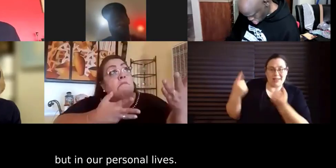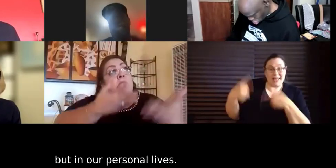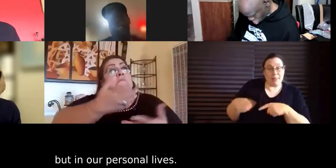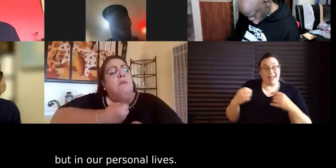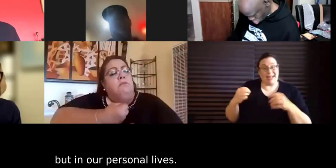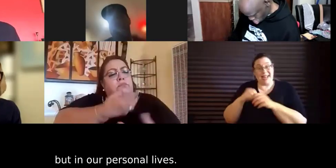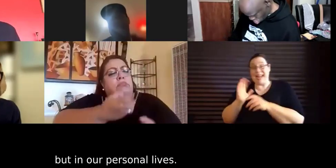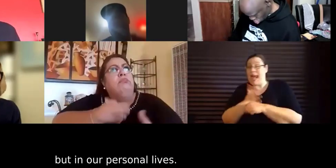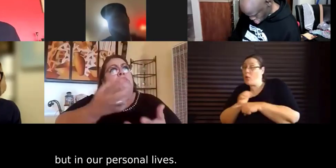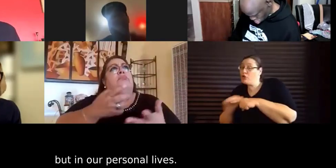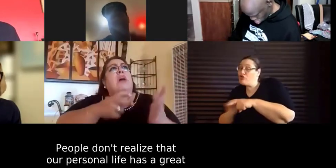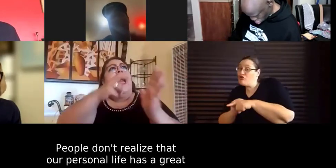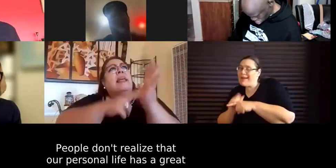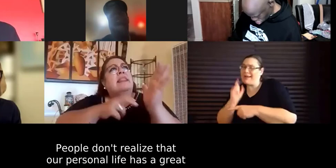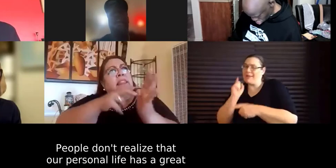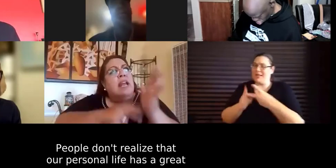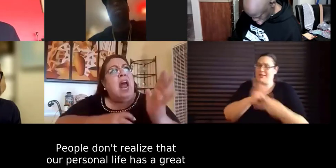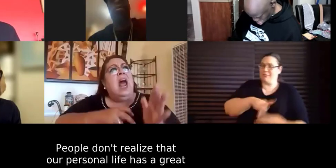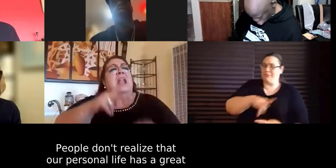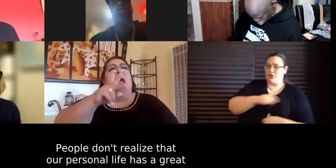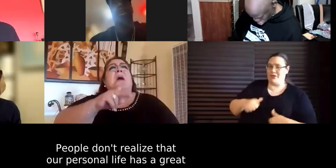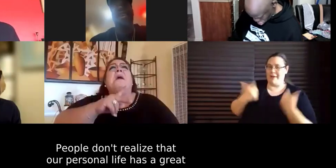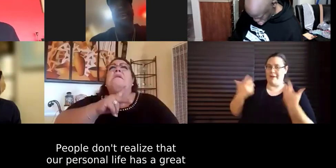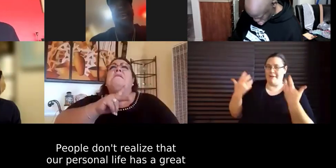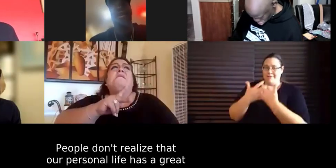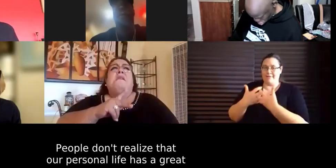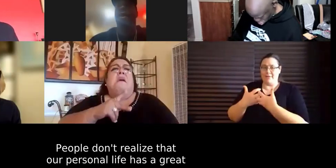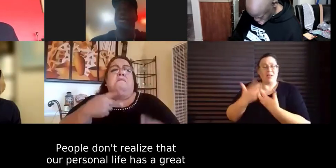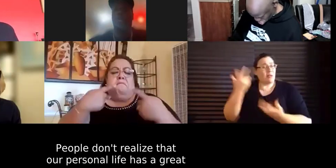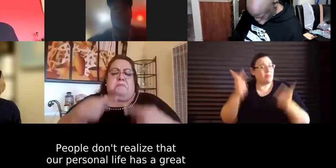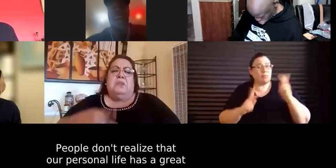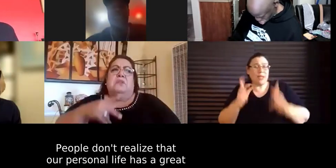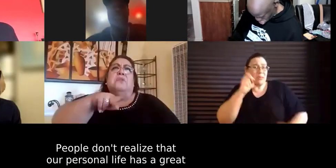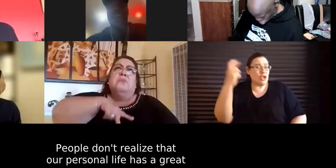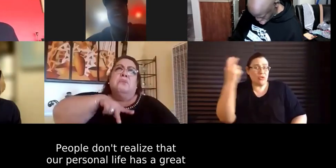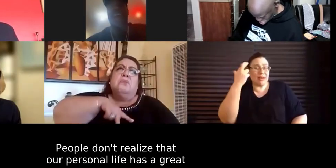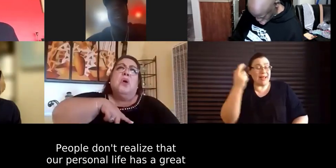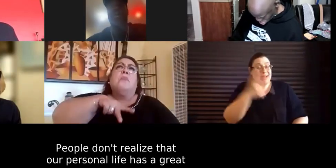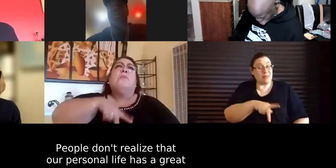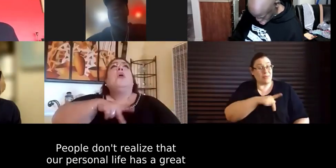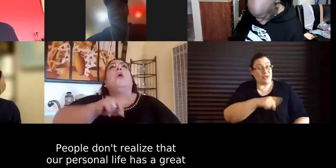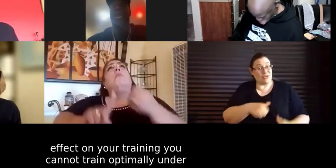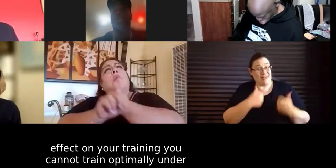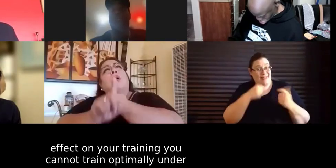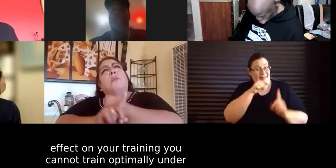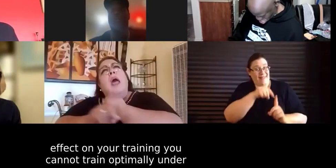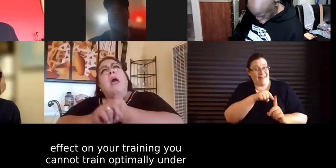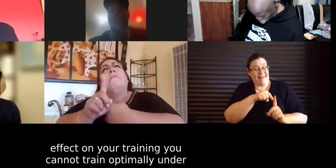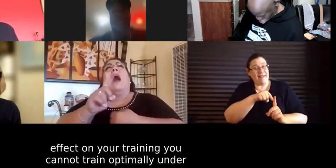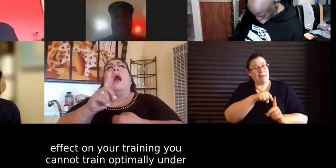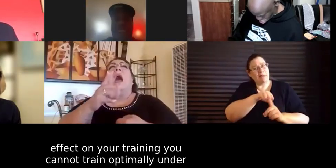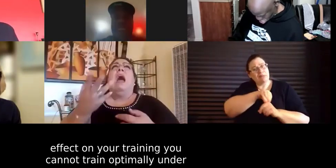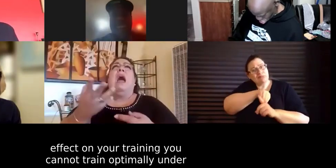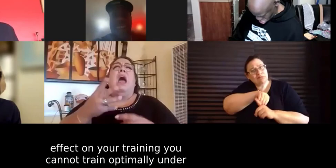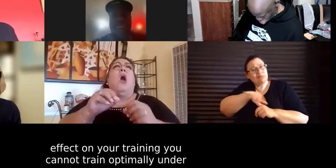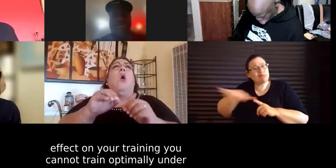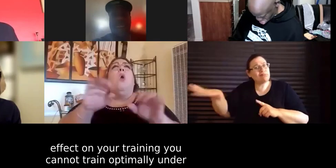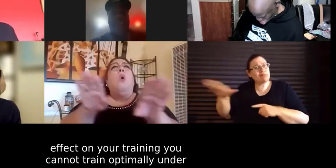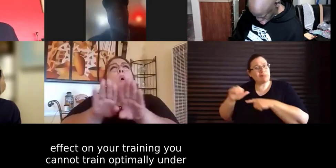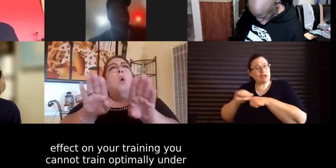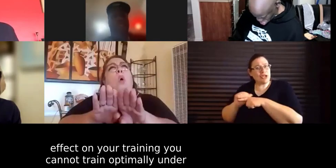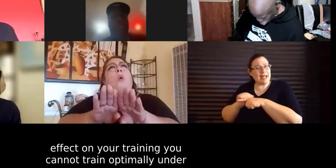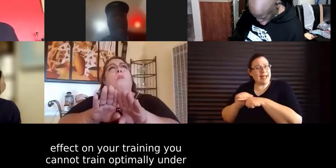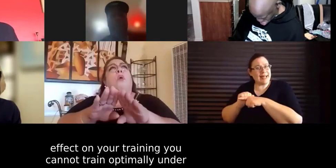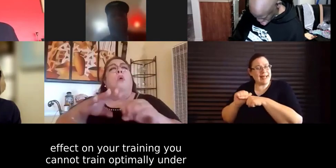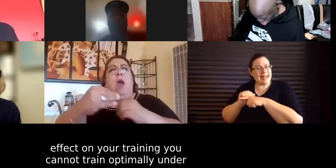in our personal lives because people don't realize that your personal life has a great effect on your training and